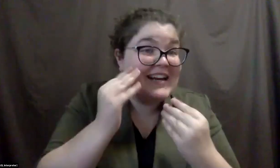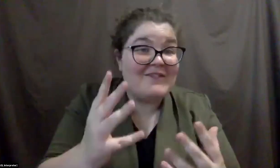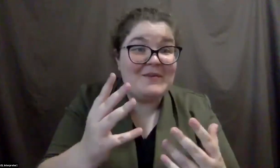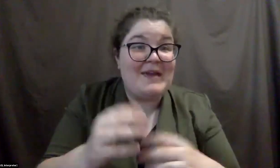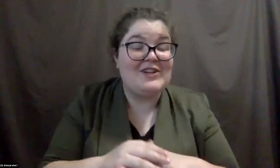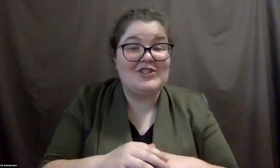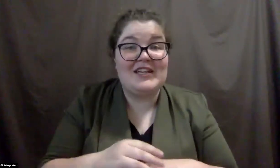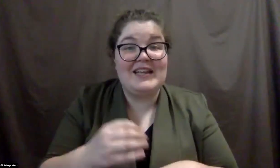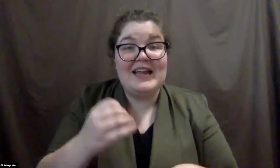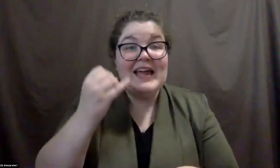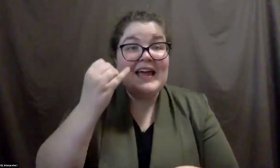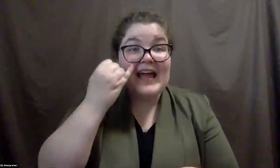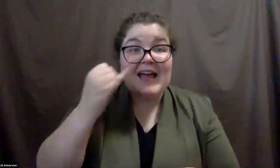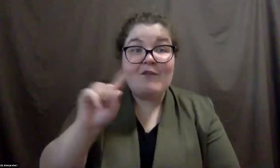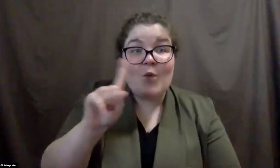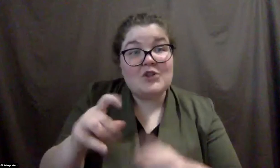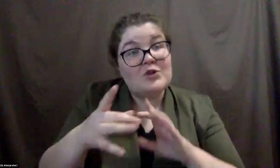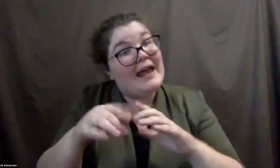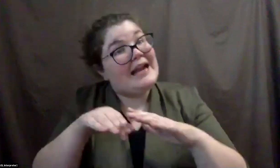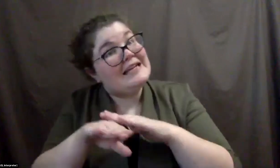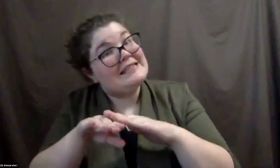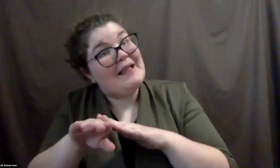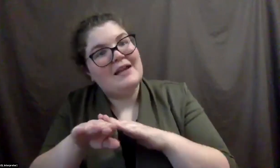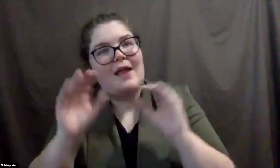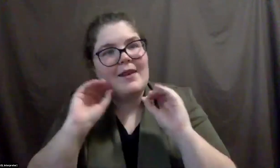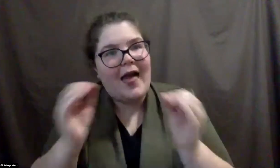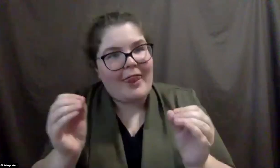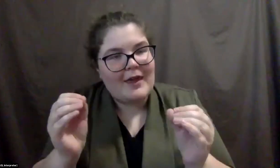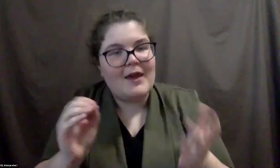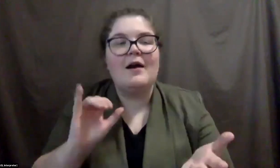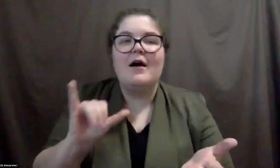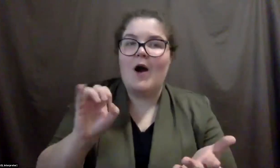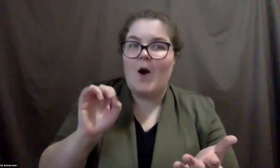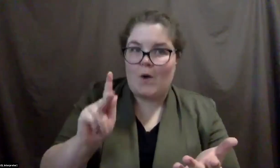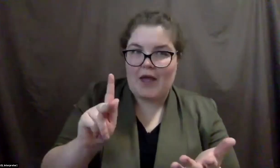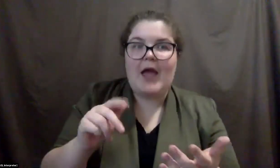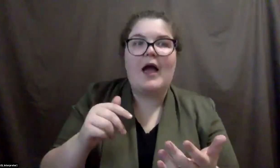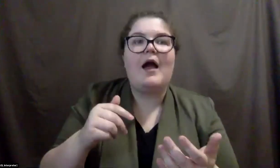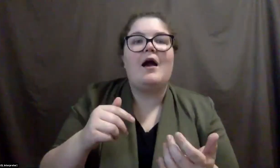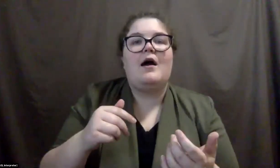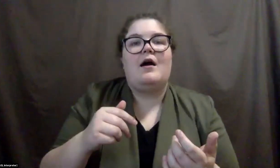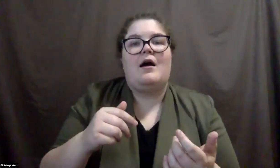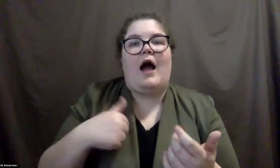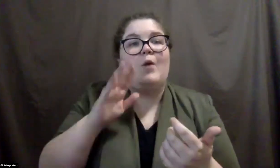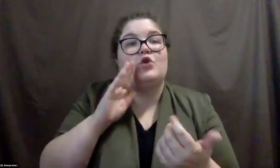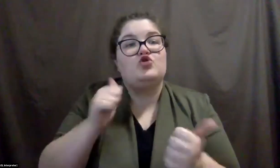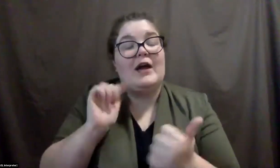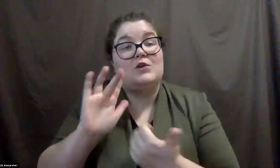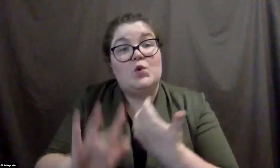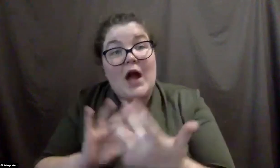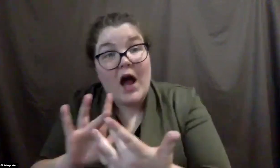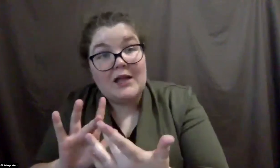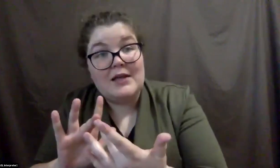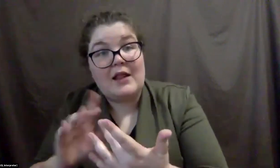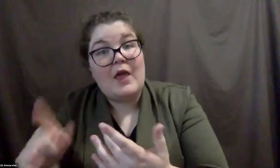have questions about accessibility and there's nothing. So then, you know, okay, well, I guess I'll send the contact us form. And then the person replies and says, oh,